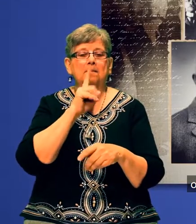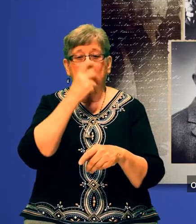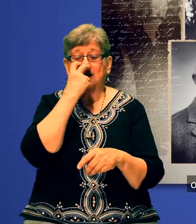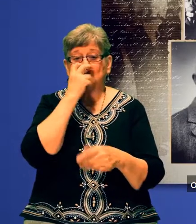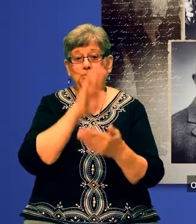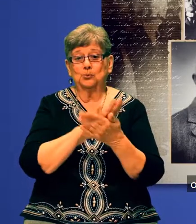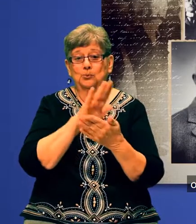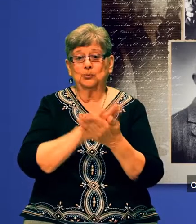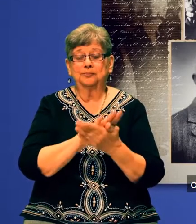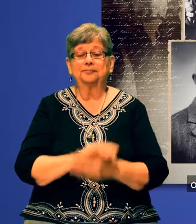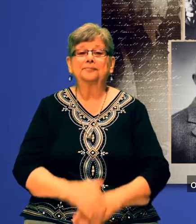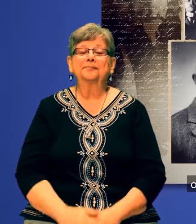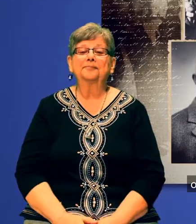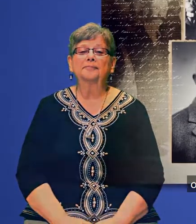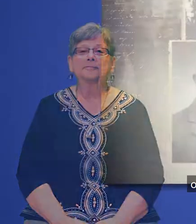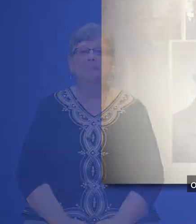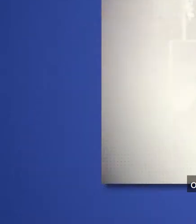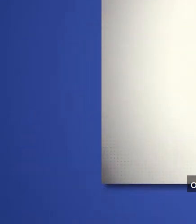for the Deaf and the Blind.